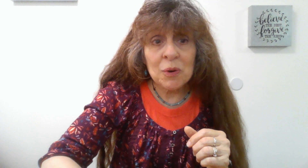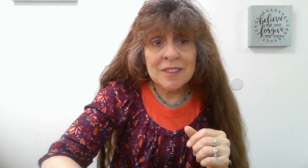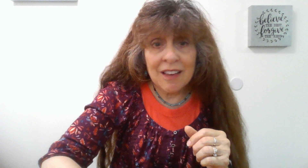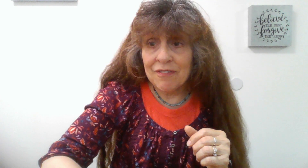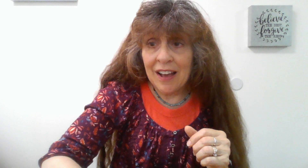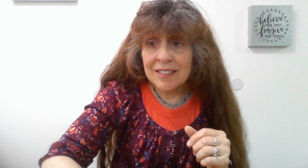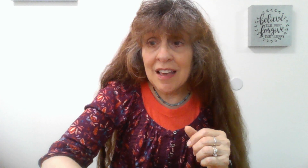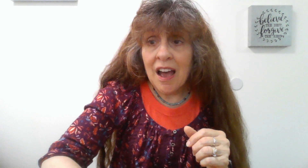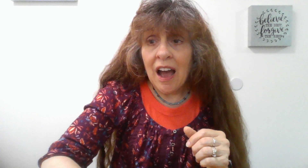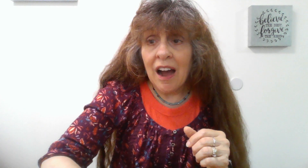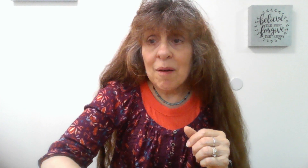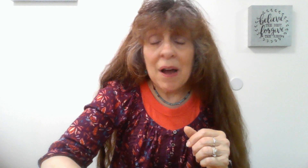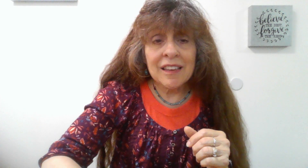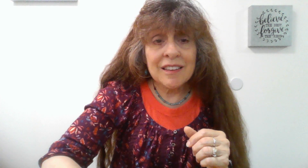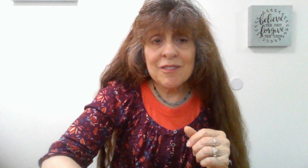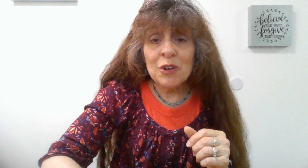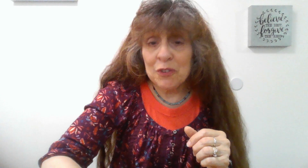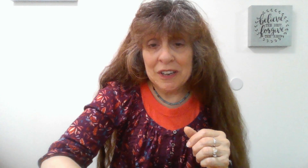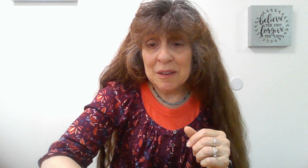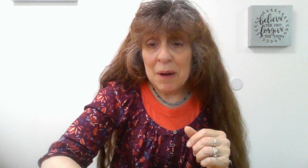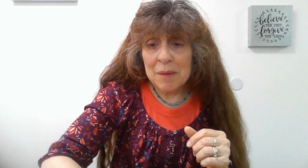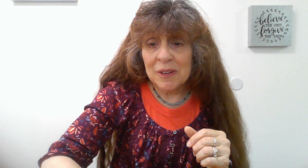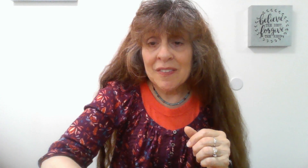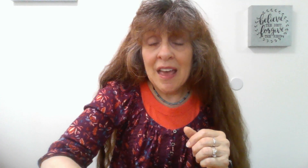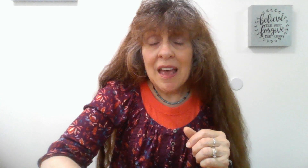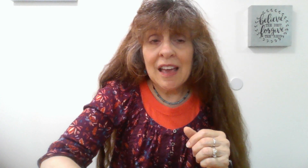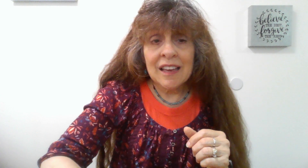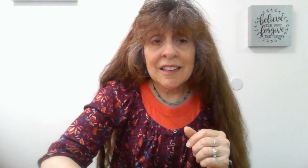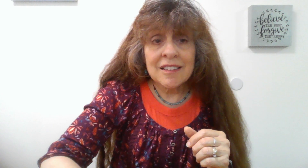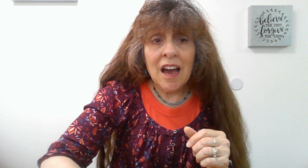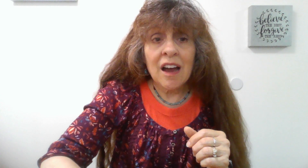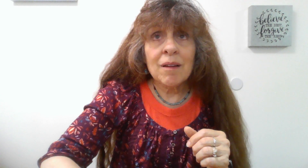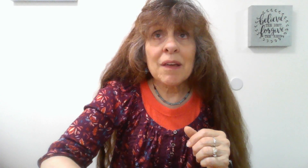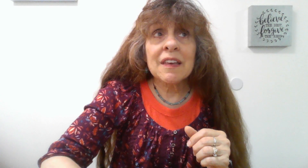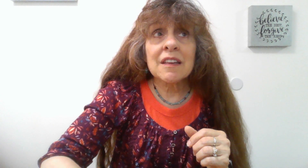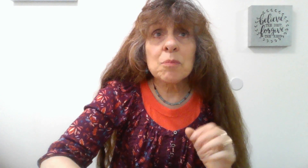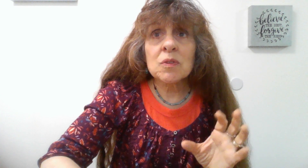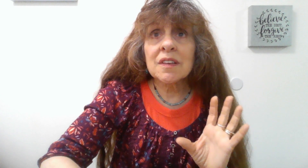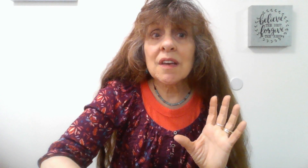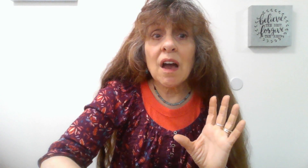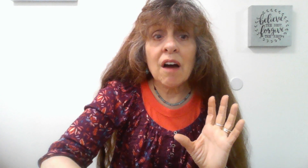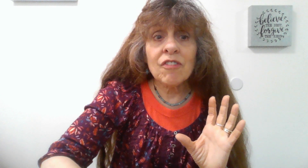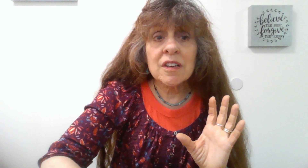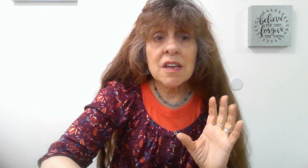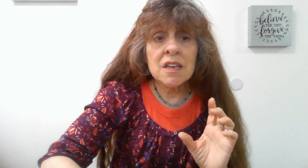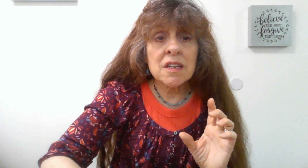word steadfast. I look for it in the Bible. And I think it's mostly often in